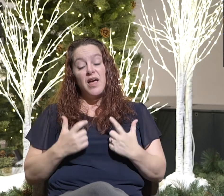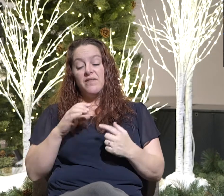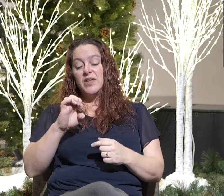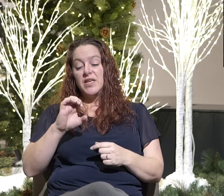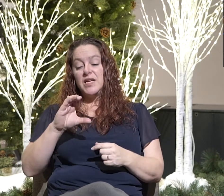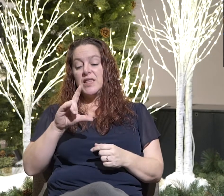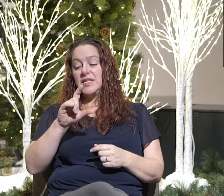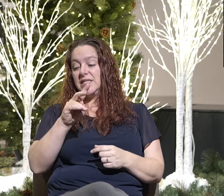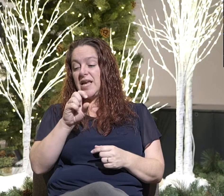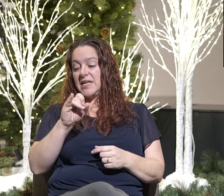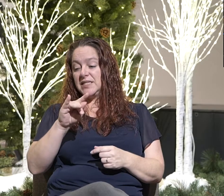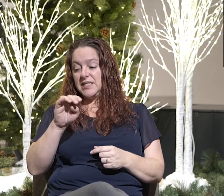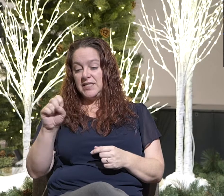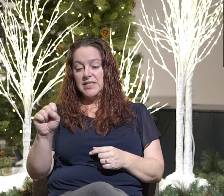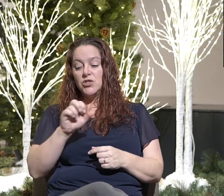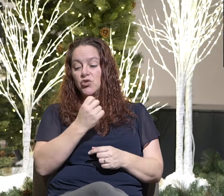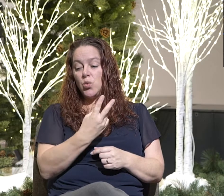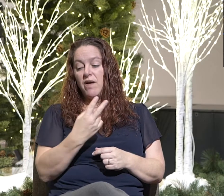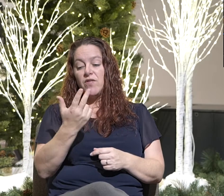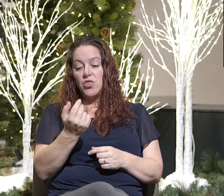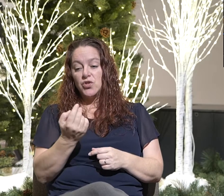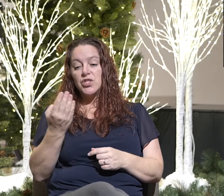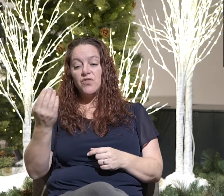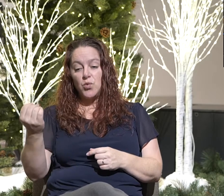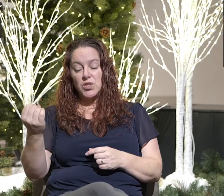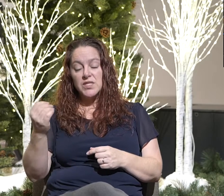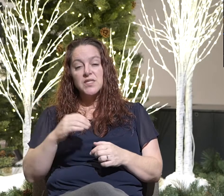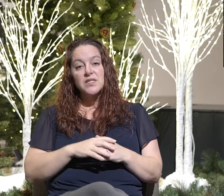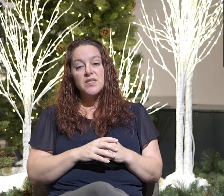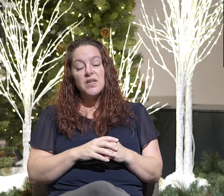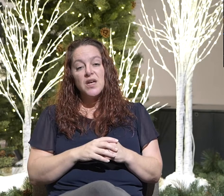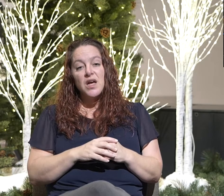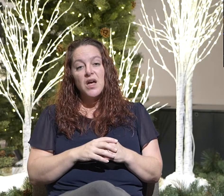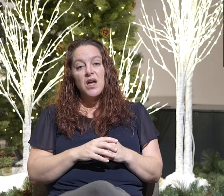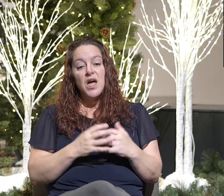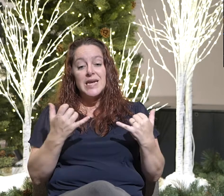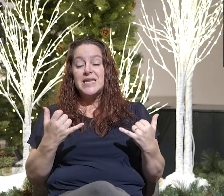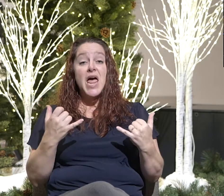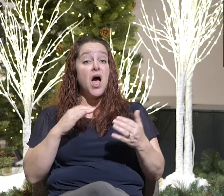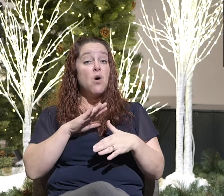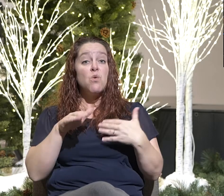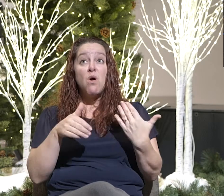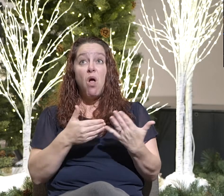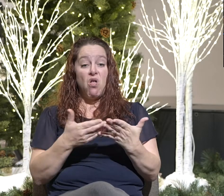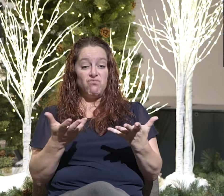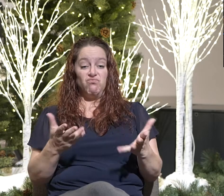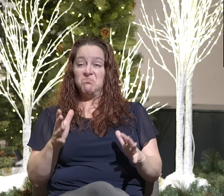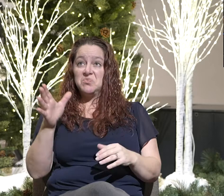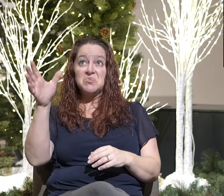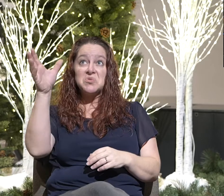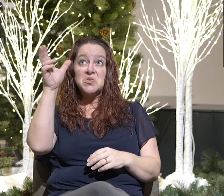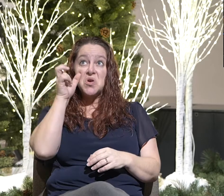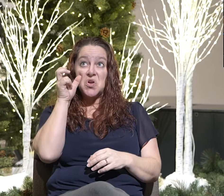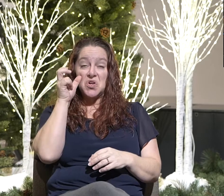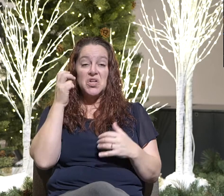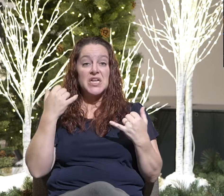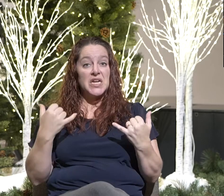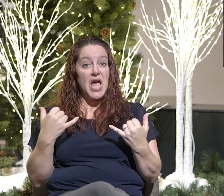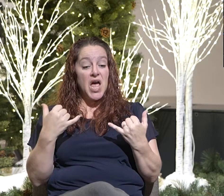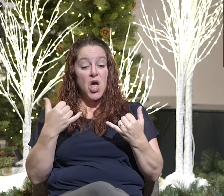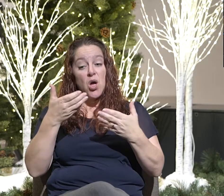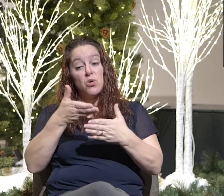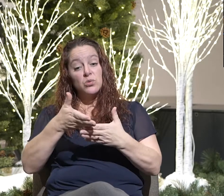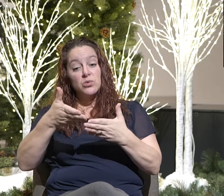Ecclesiastes 12, 13, and 14. Now all has been heard. Here is the